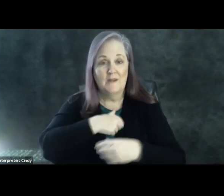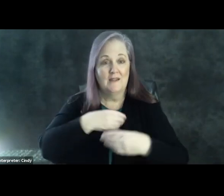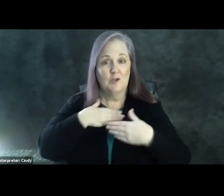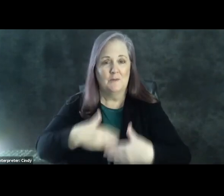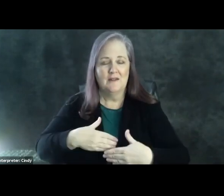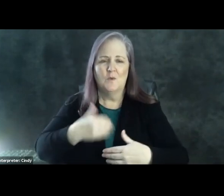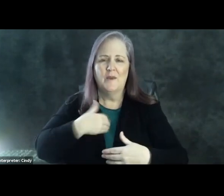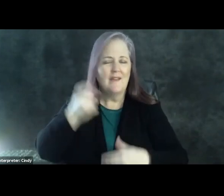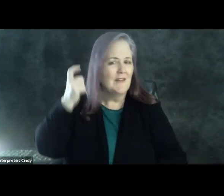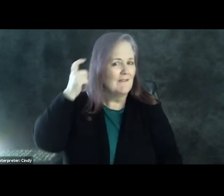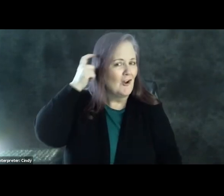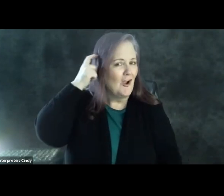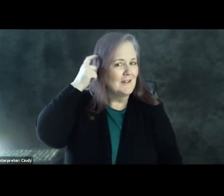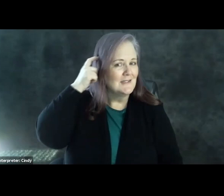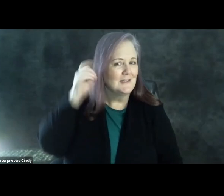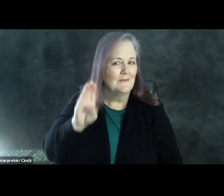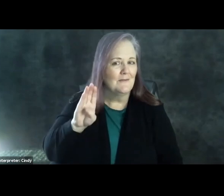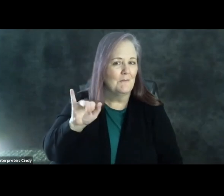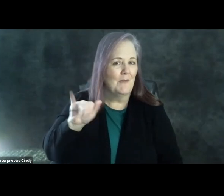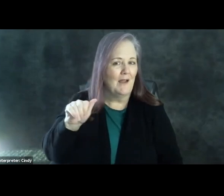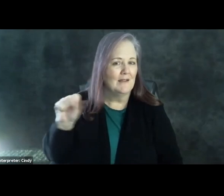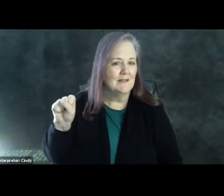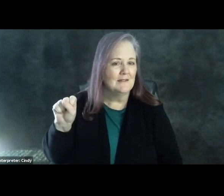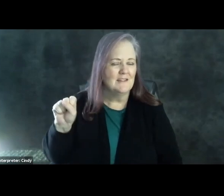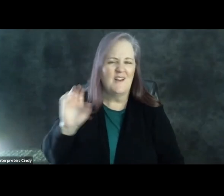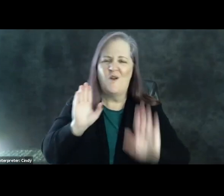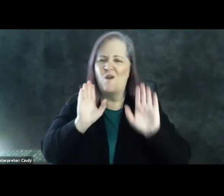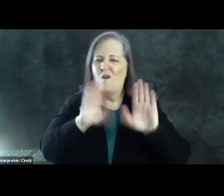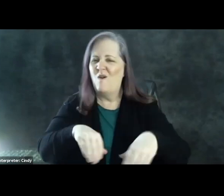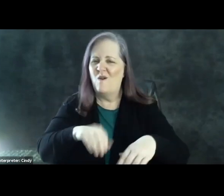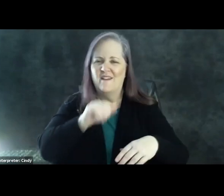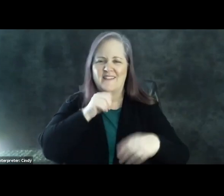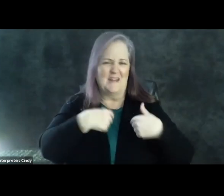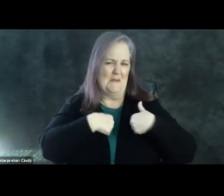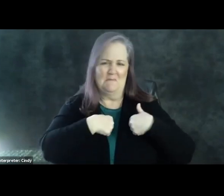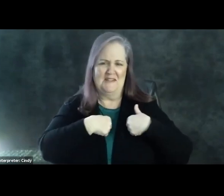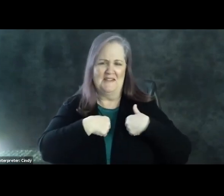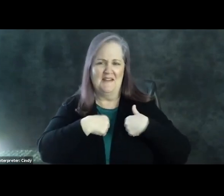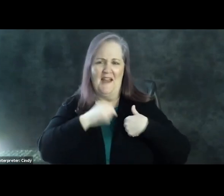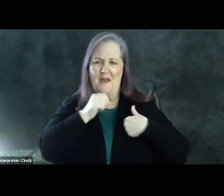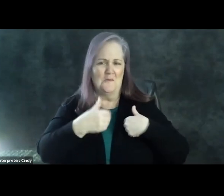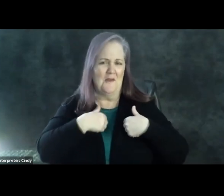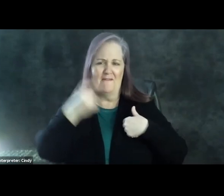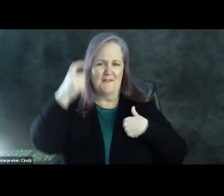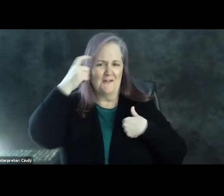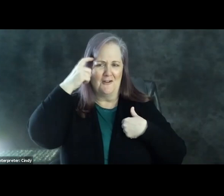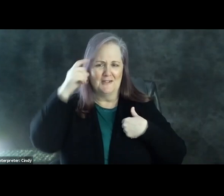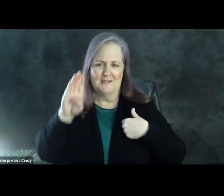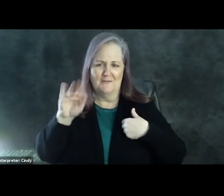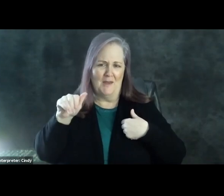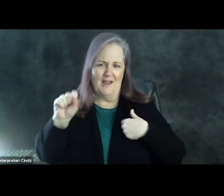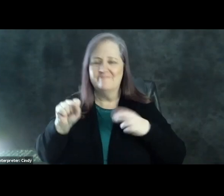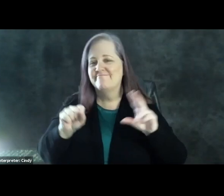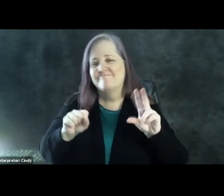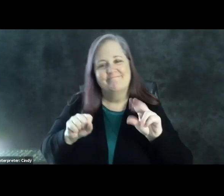cognitive biases. And sometimes we like to think like, you know, I don't have those. It's other people who have those cognitive biases, but it turns out that our brains are just